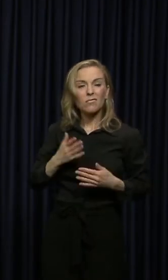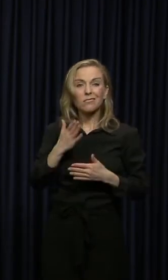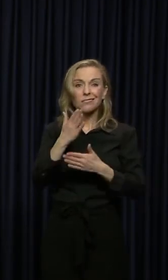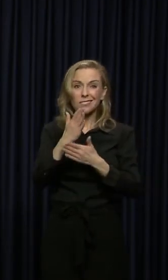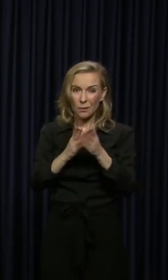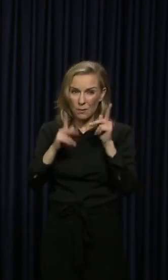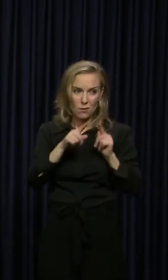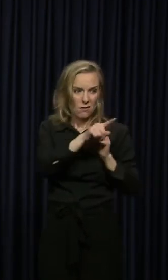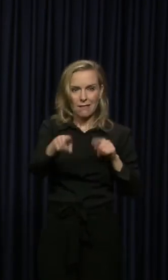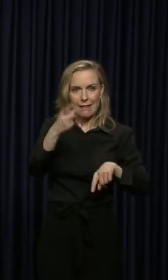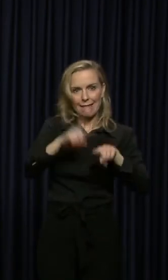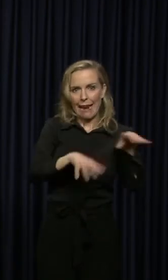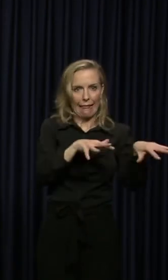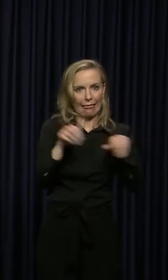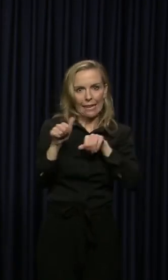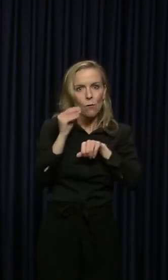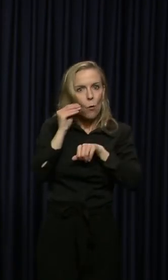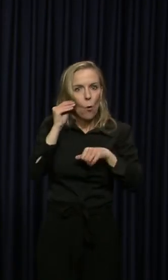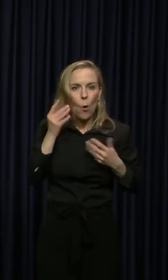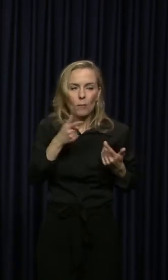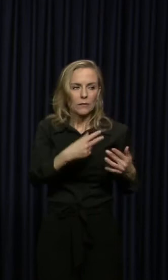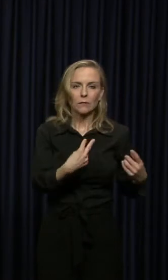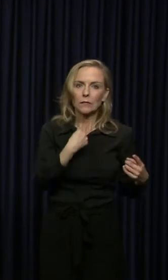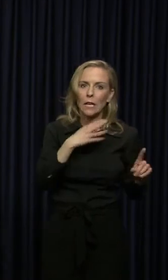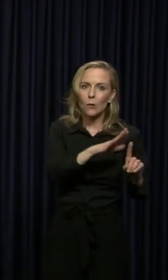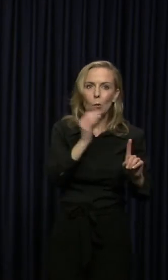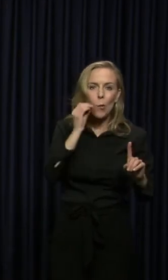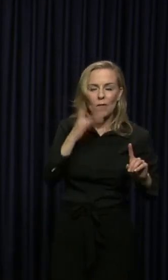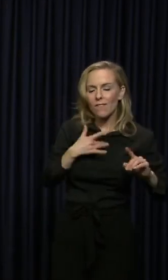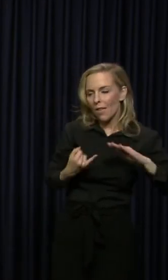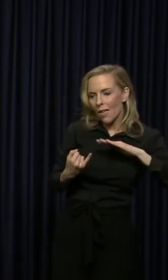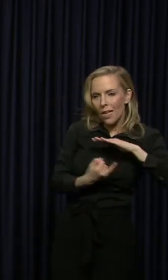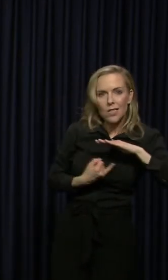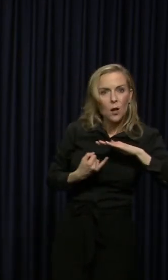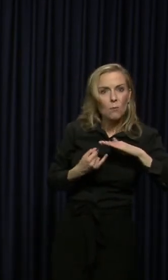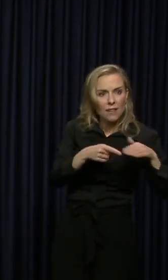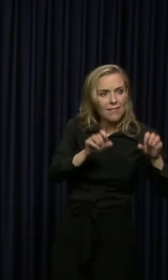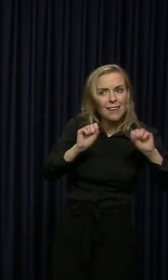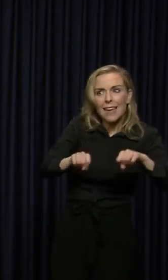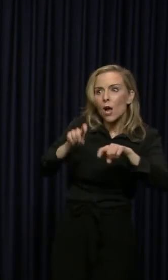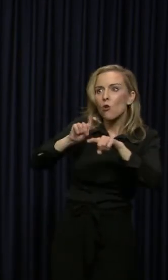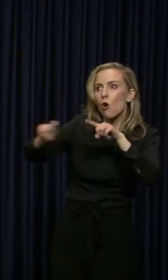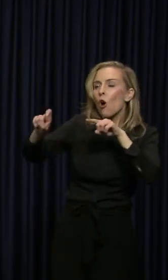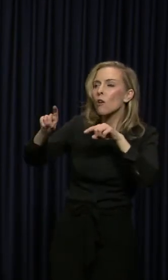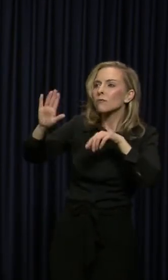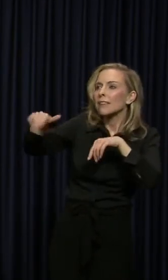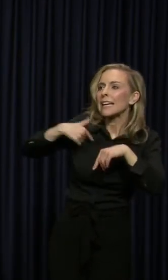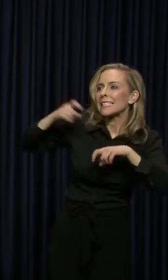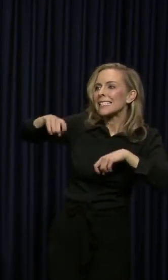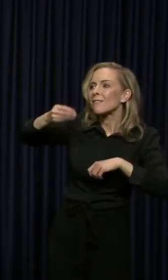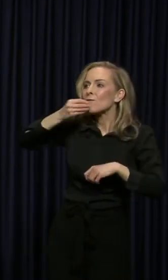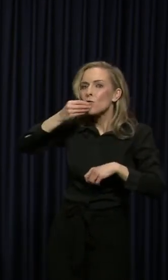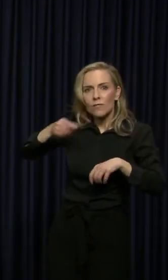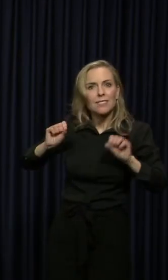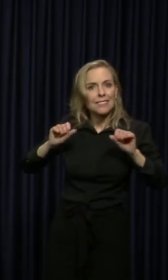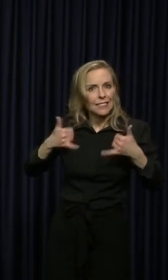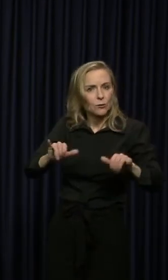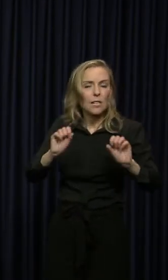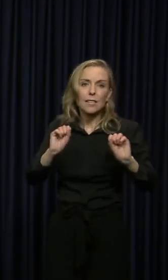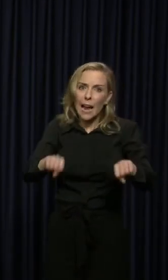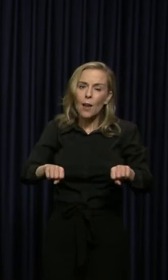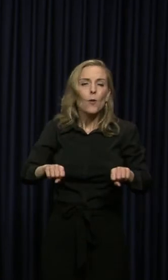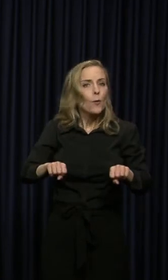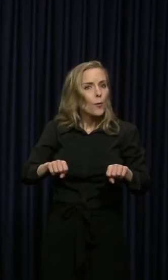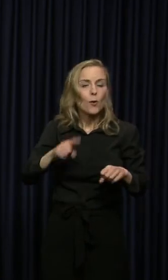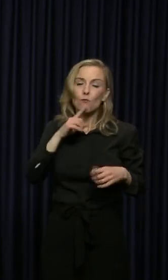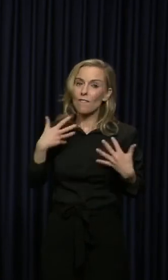their home and don't know who to call can still get the food that that they need. Folks, this is special and it's